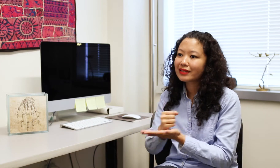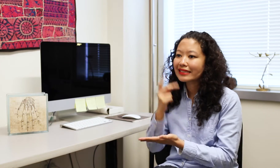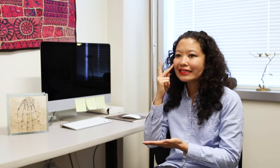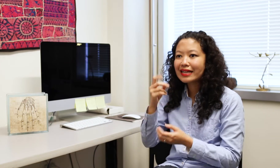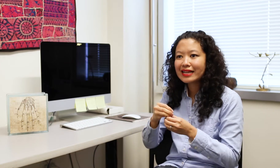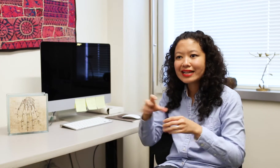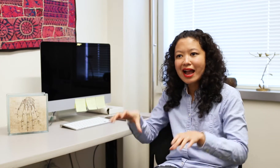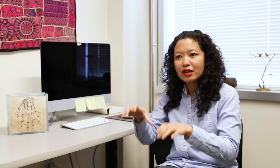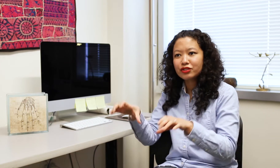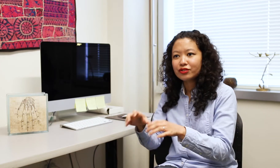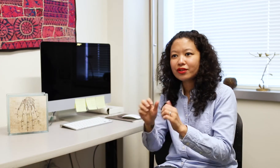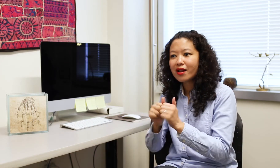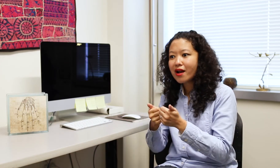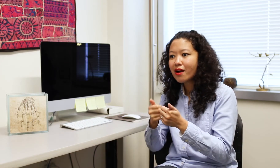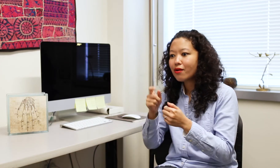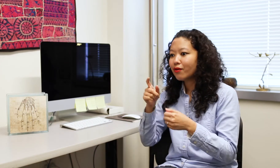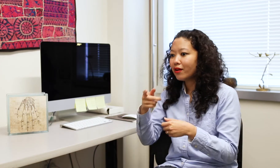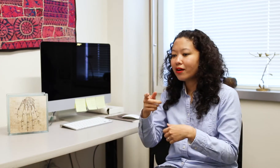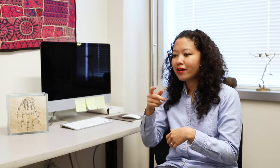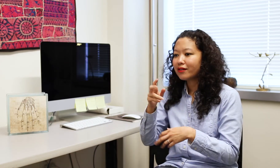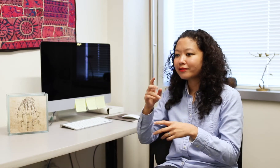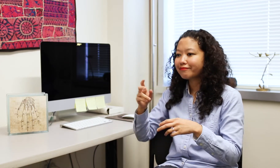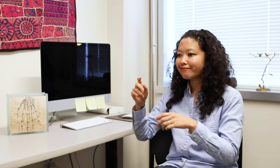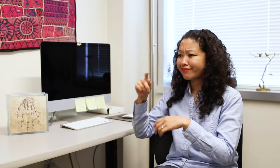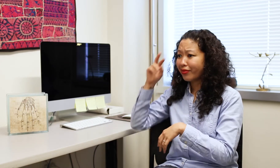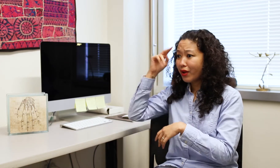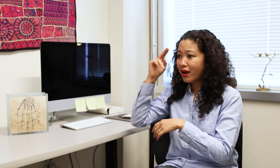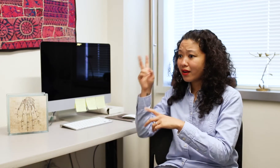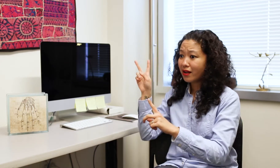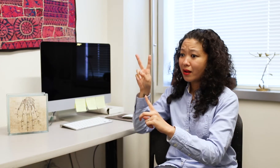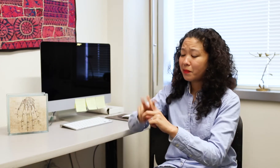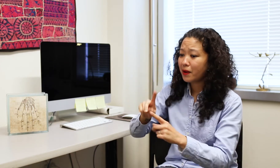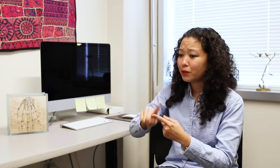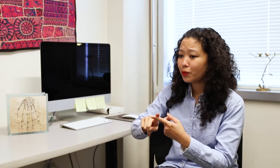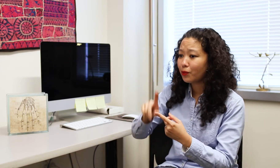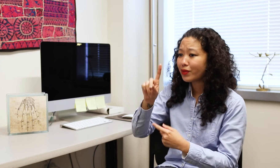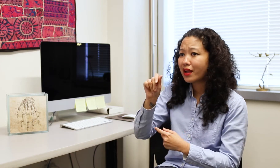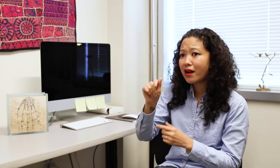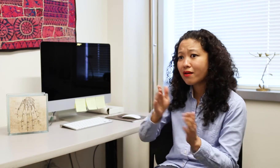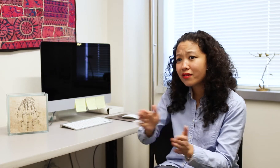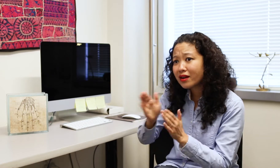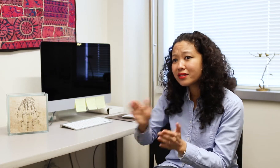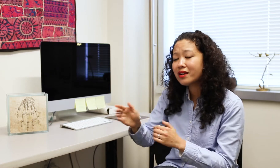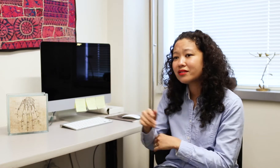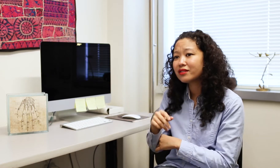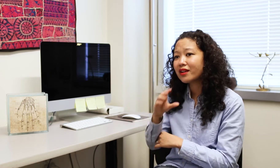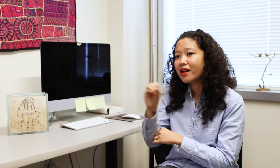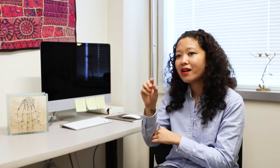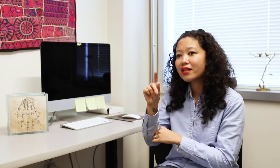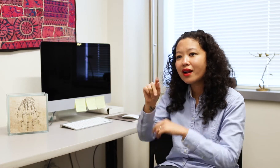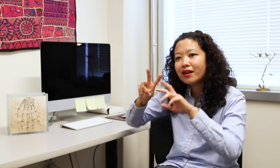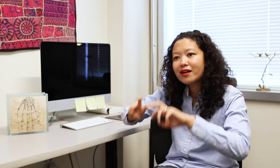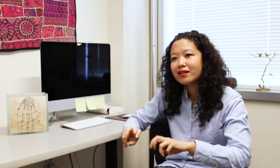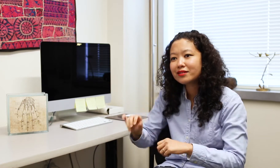nice to see that in action, particularly how theories apply to data organization and data analysis as well.